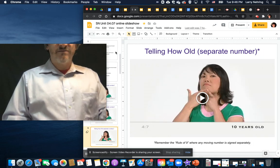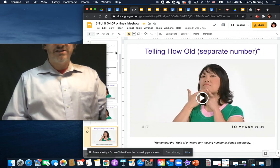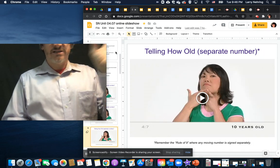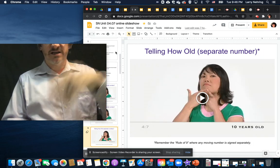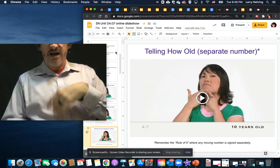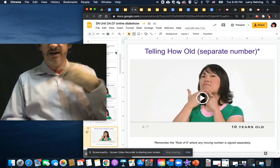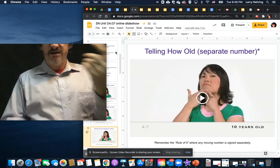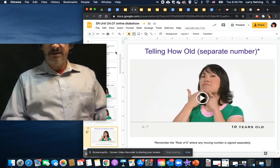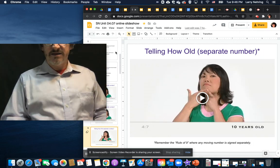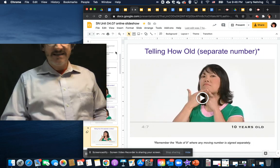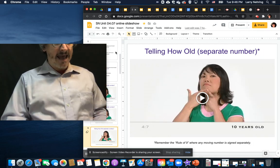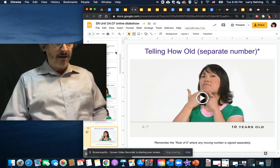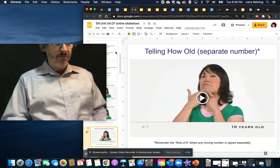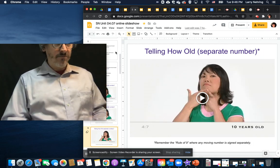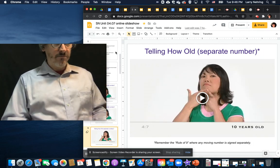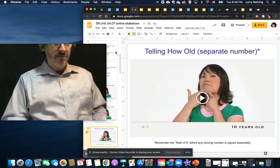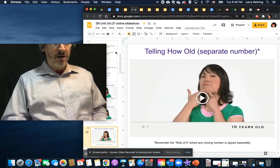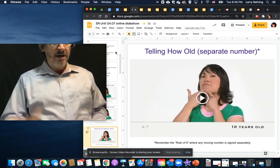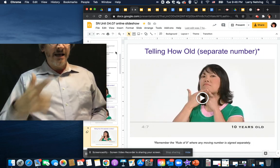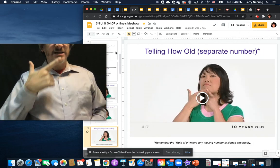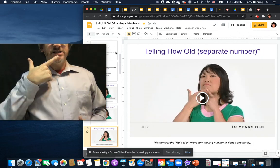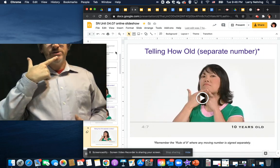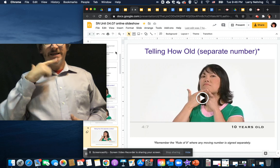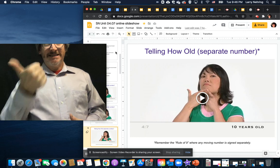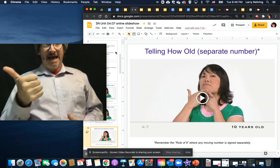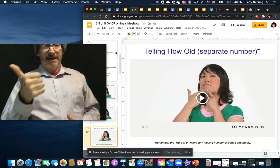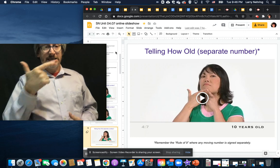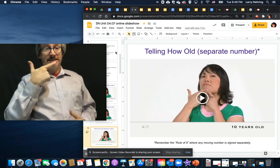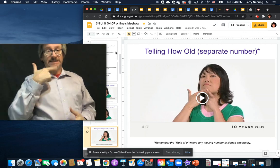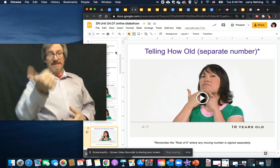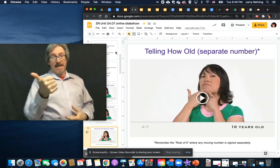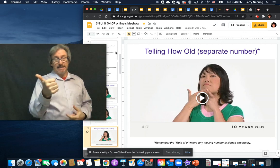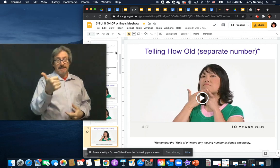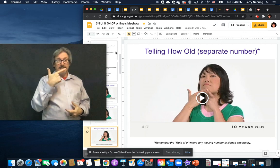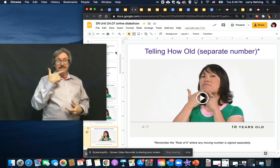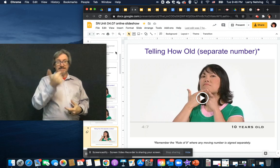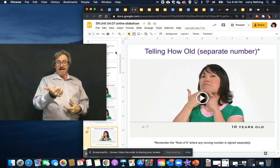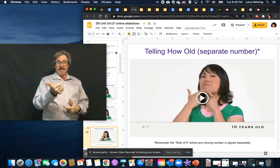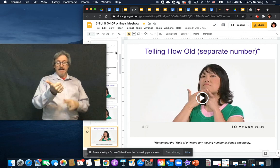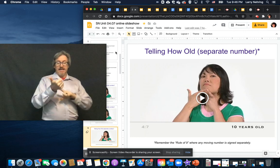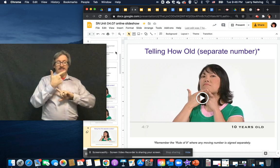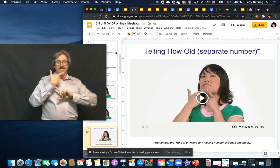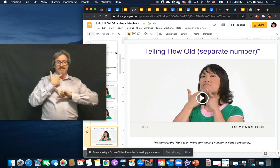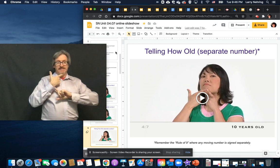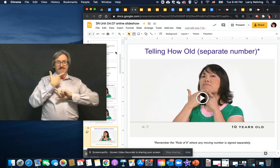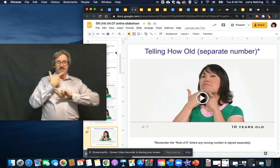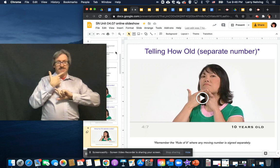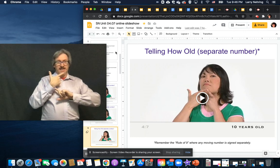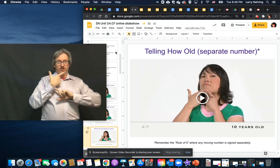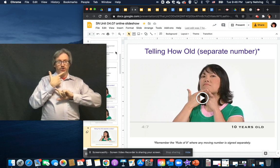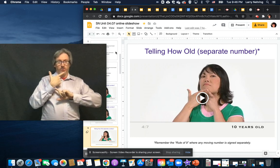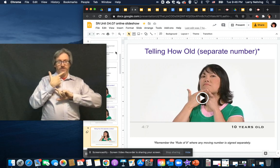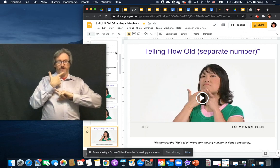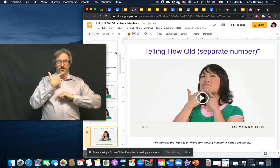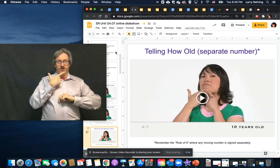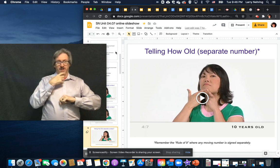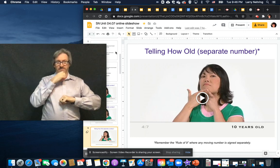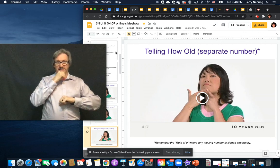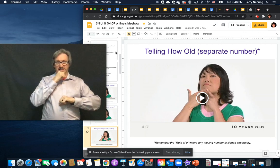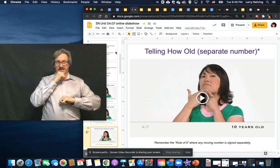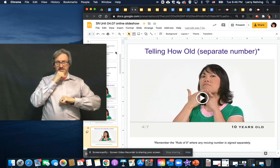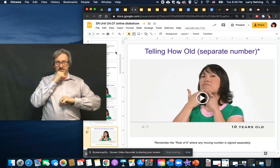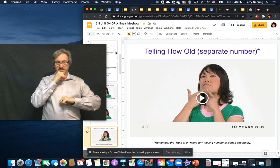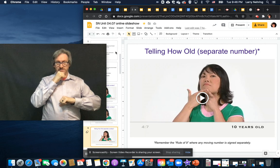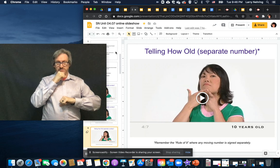five, six to nine, ten. And she's doing ten, ten, ten. And, again, this is just a shortened version